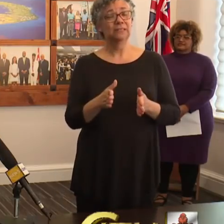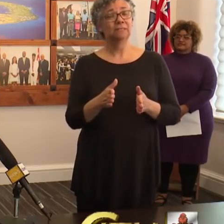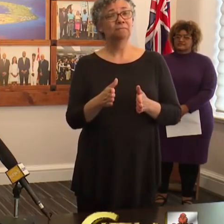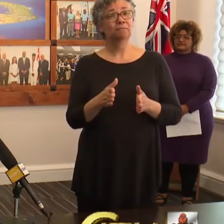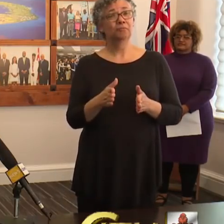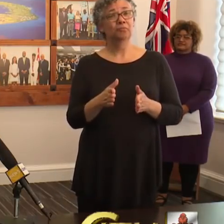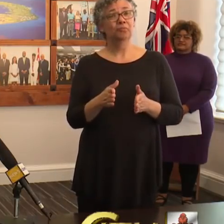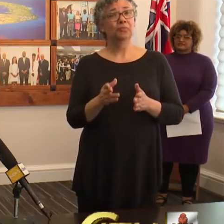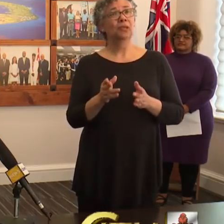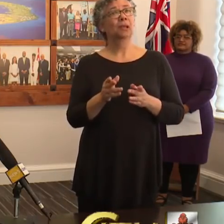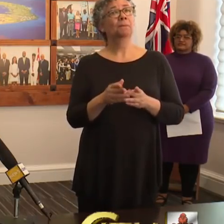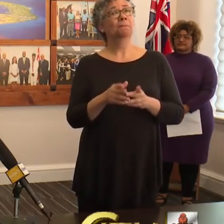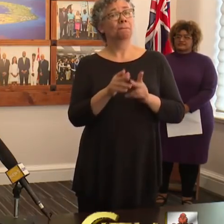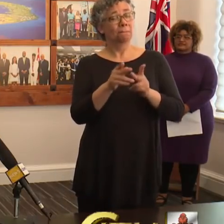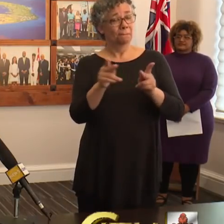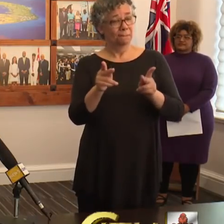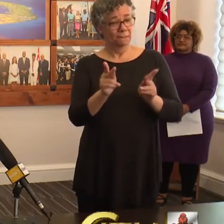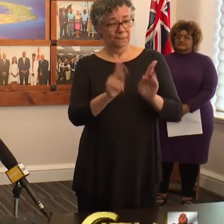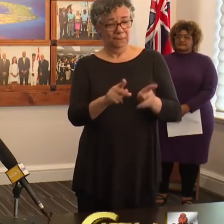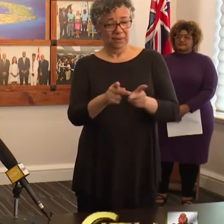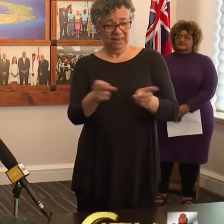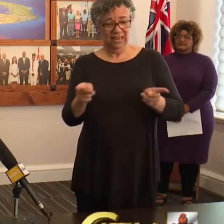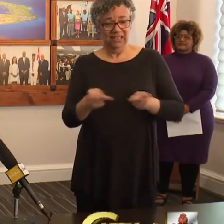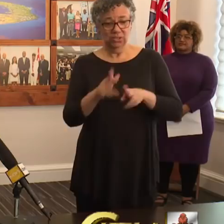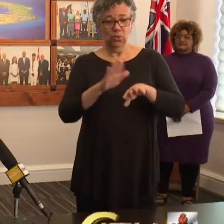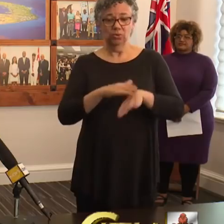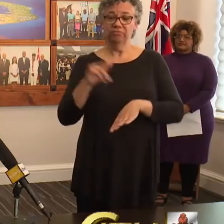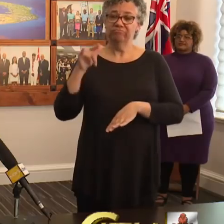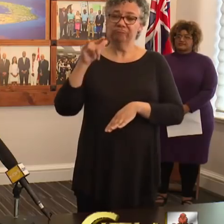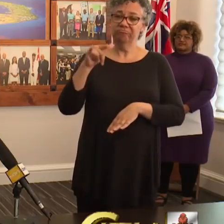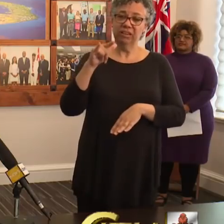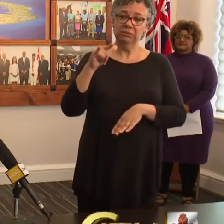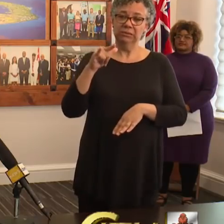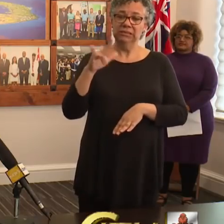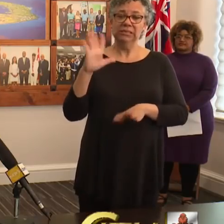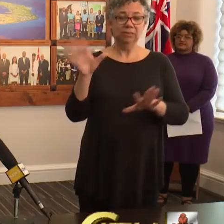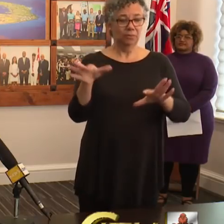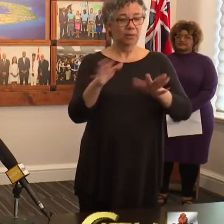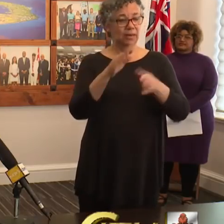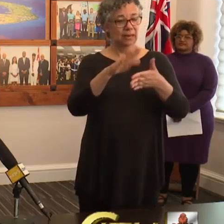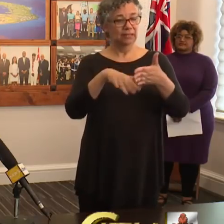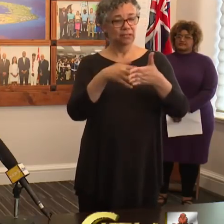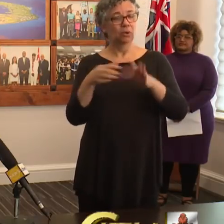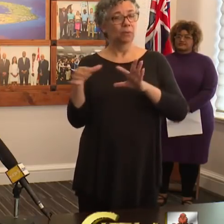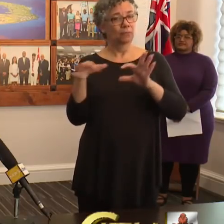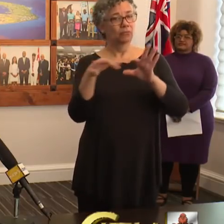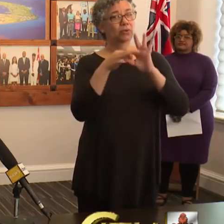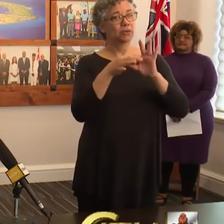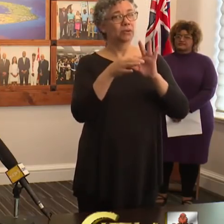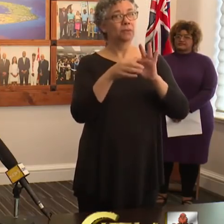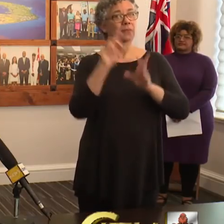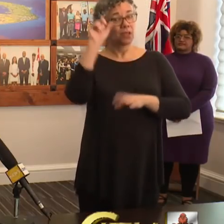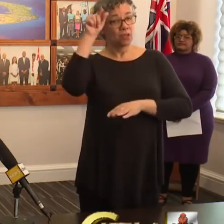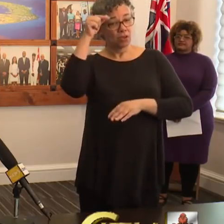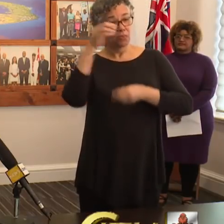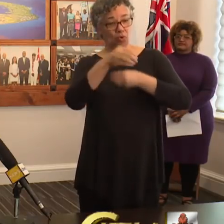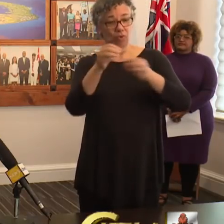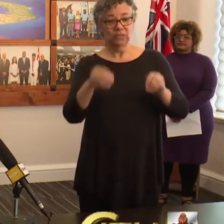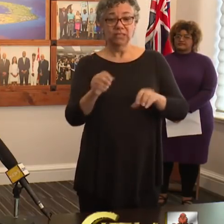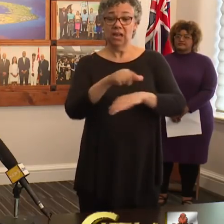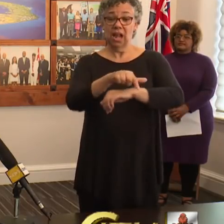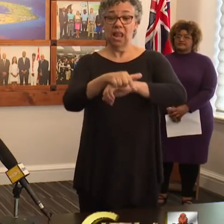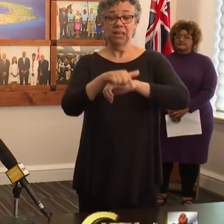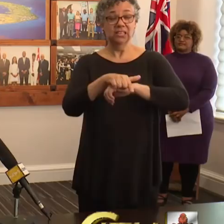Places on the flight have been allocated in conjunction with the Bermuda Government Office in London. I give thanks for their